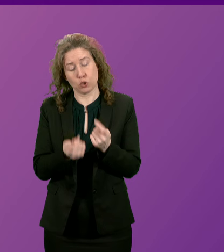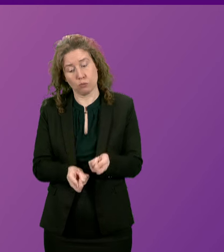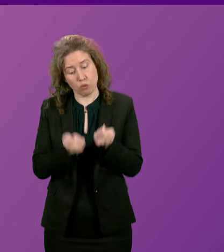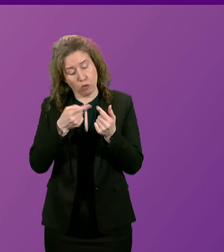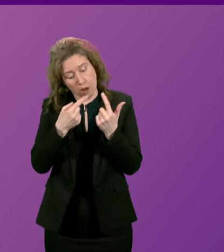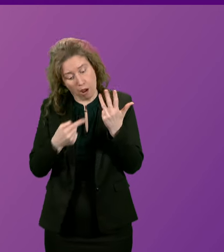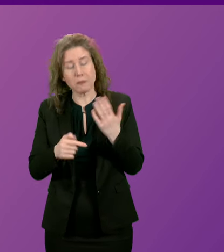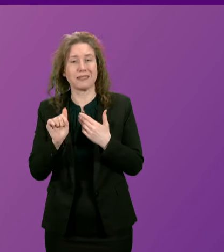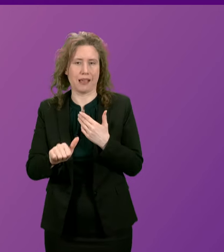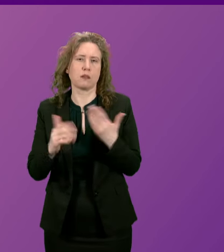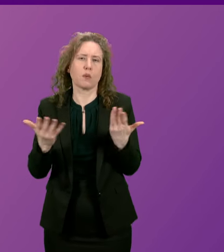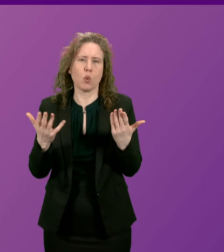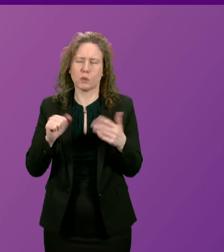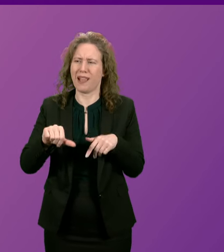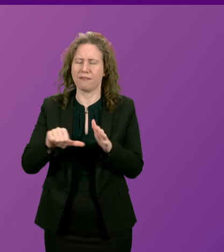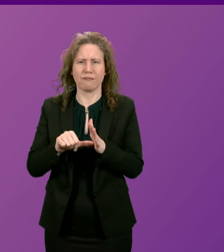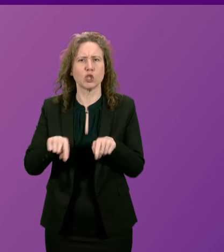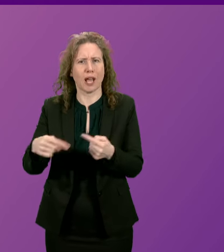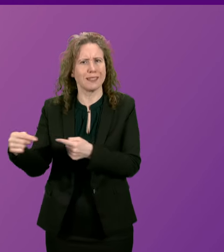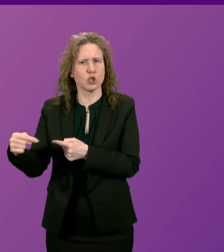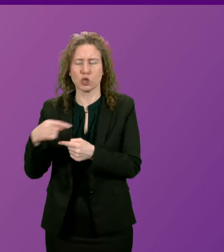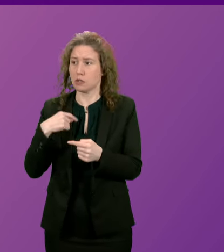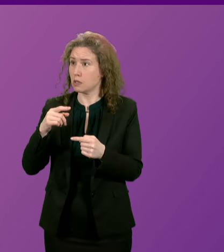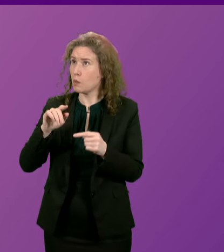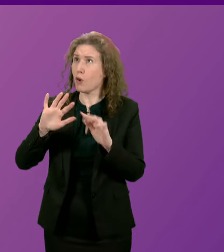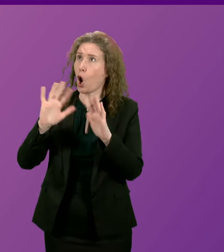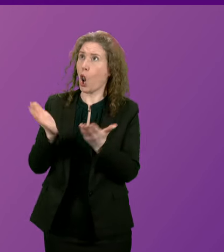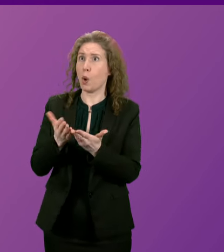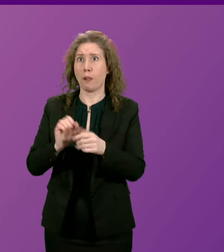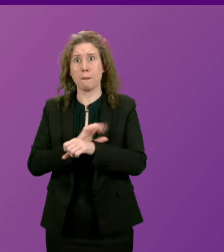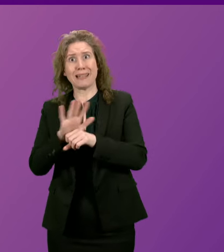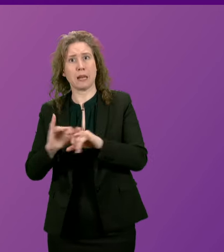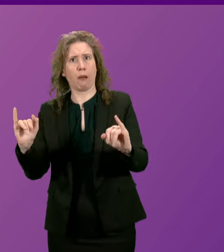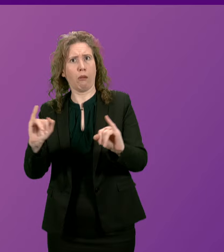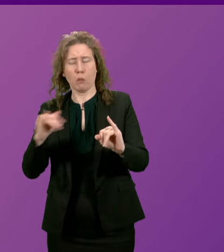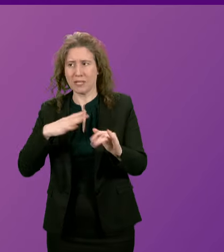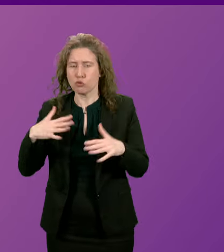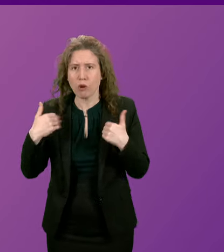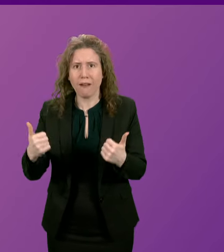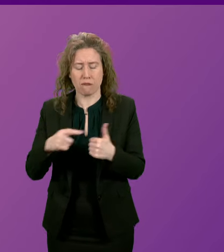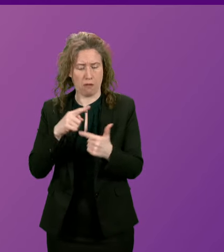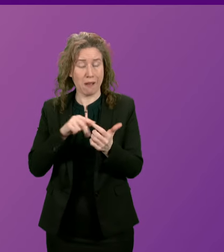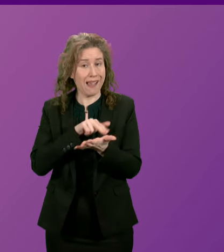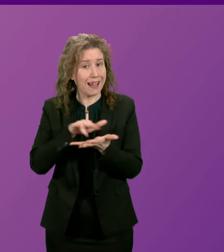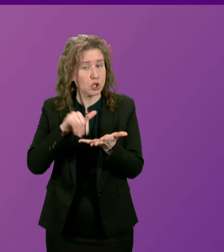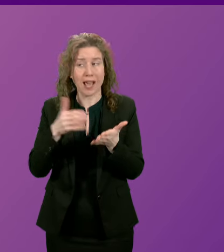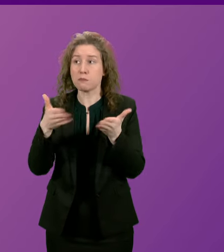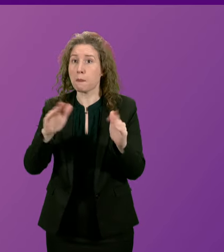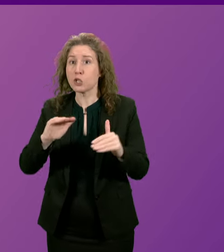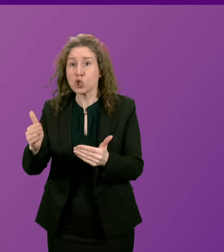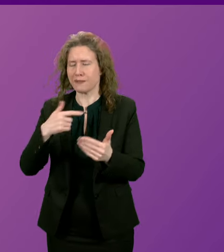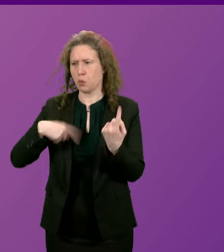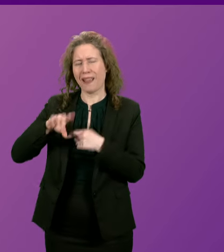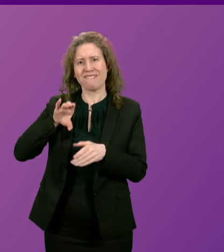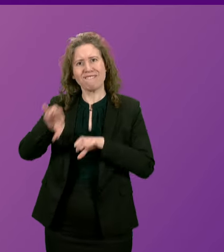of course there are challenges, particularly in the face of a recovery from a global pandemic, but the NHS and our public services, what we're doing is we're choosing to